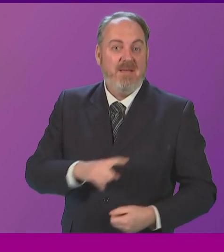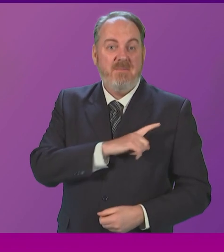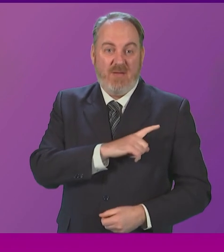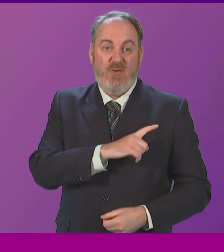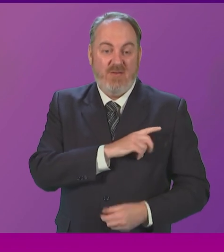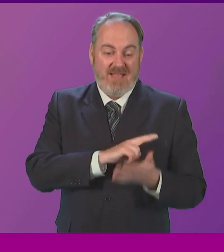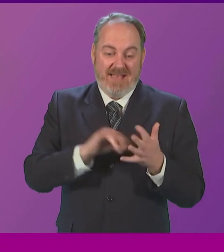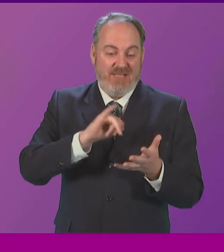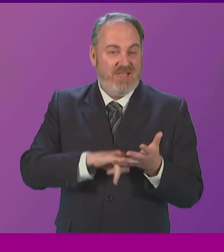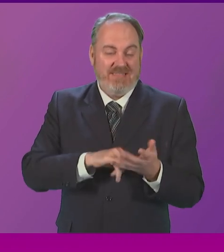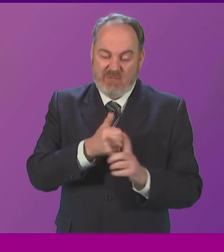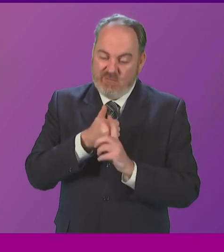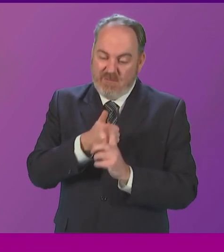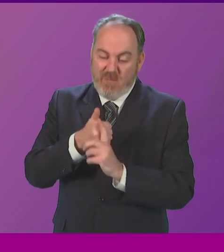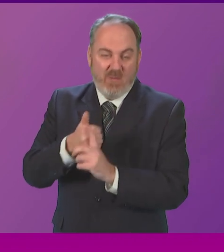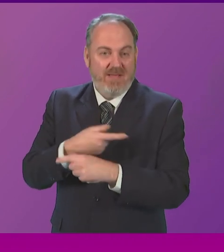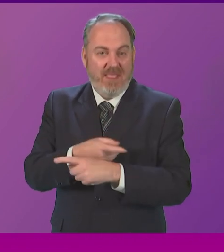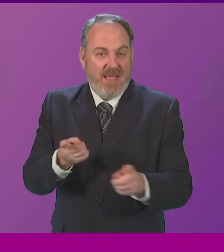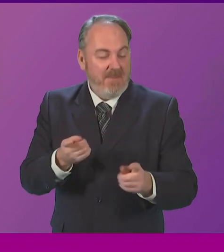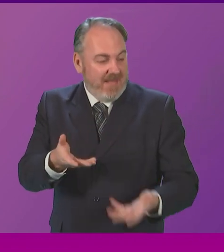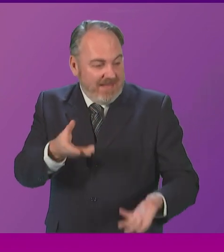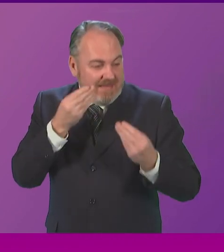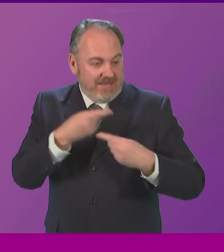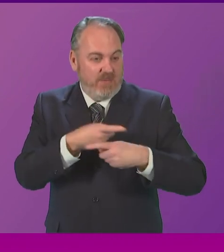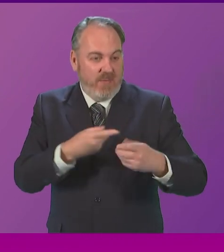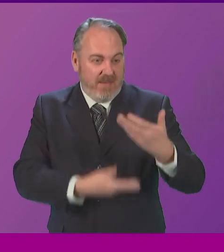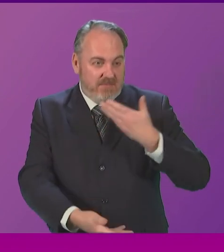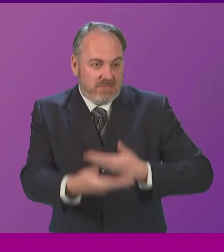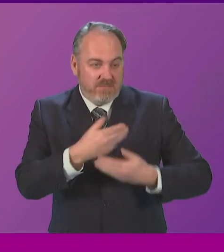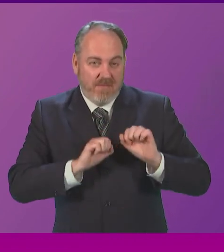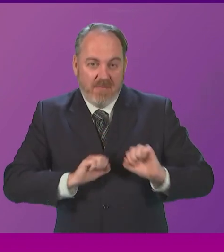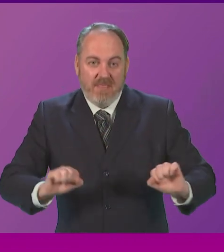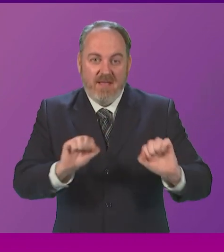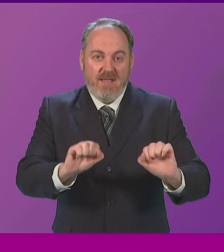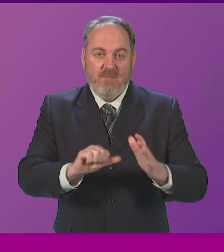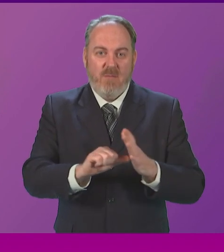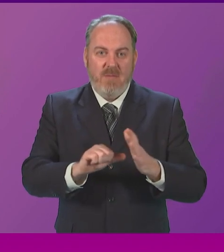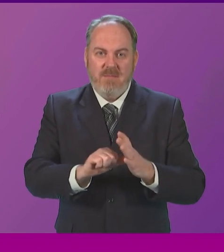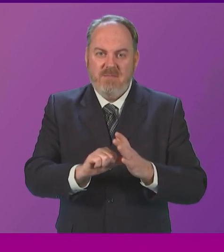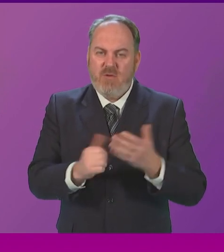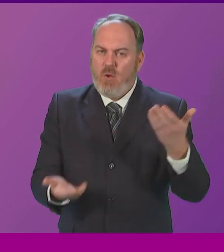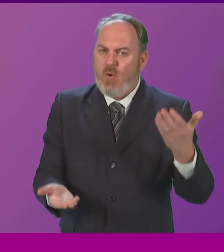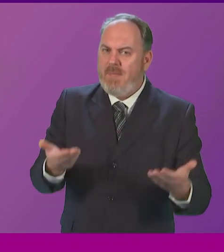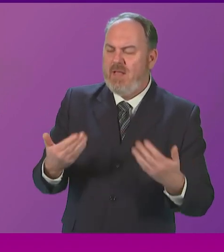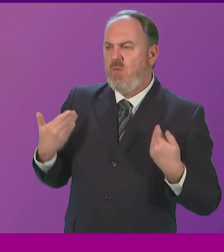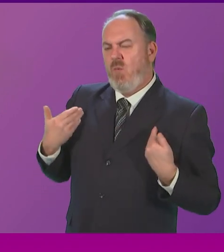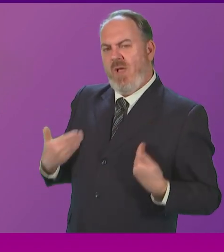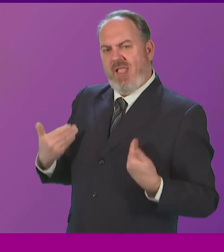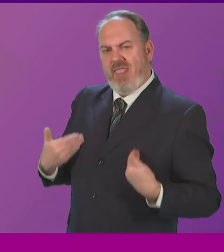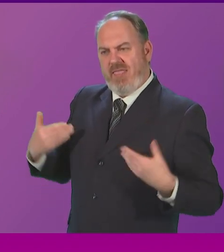respond to them and listen to them in the way that it does for those from a wealthier and more educated